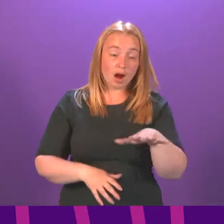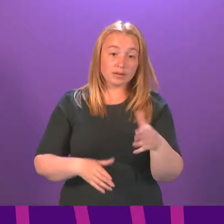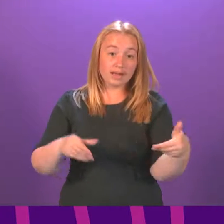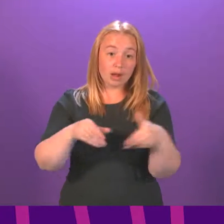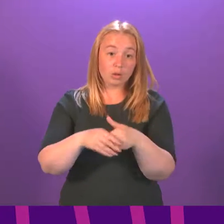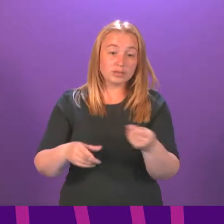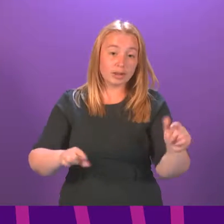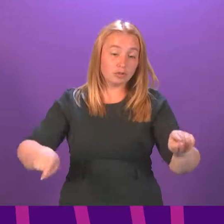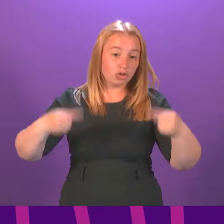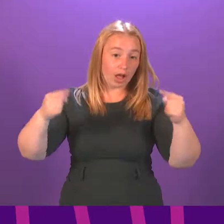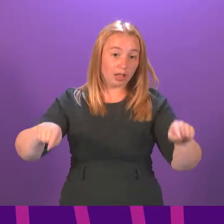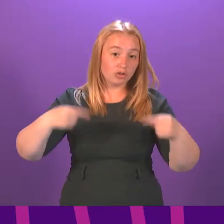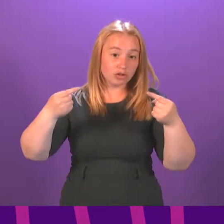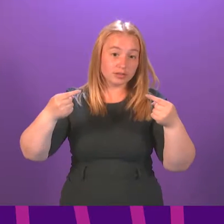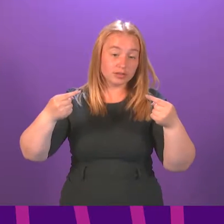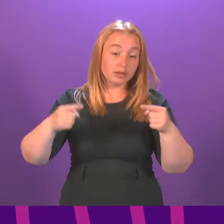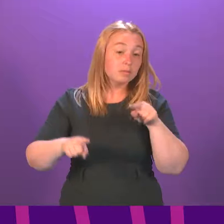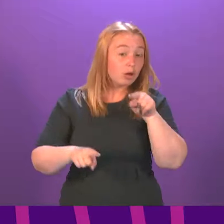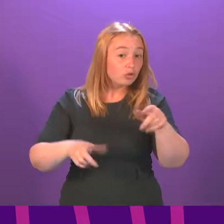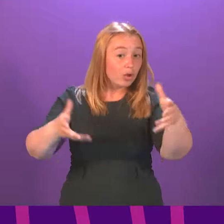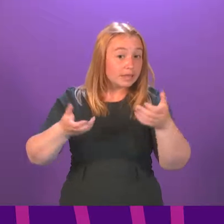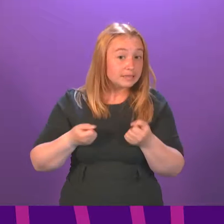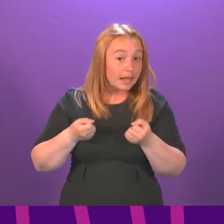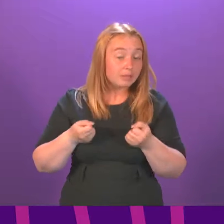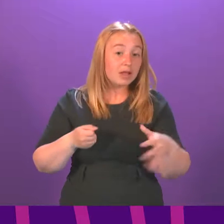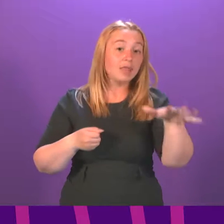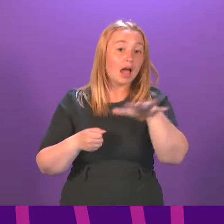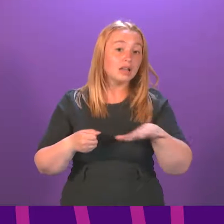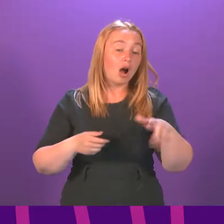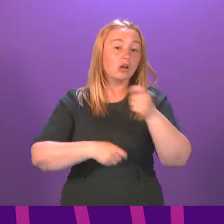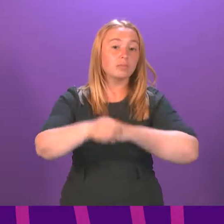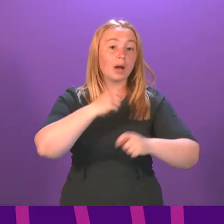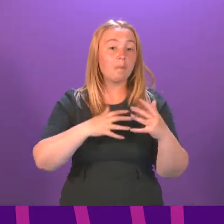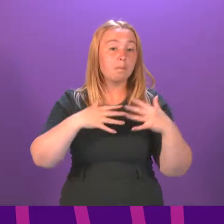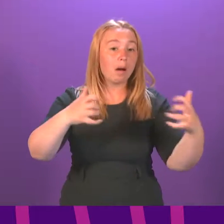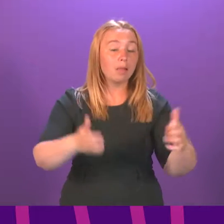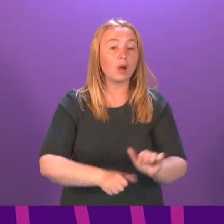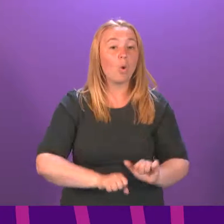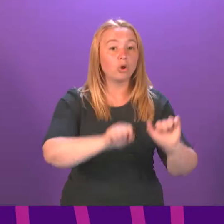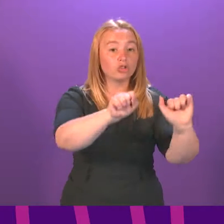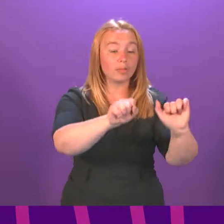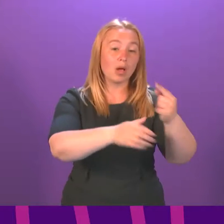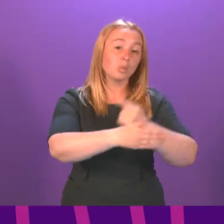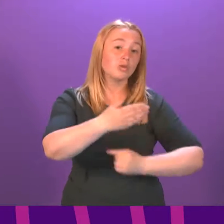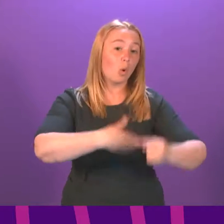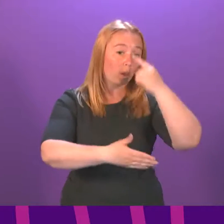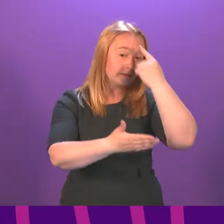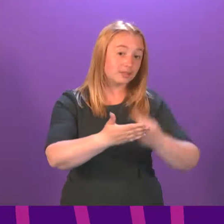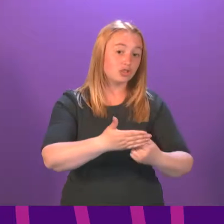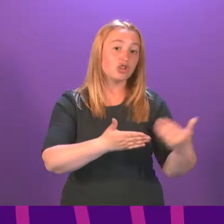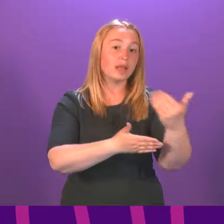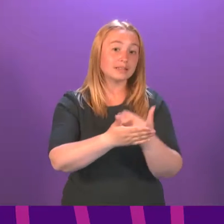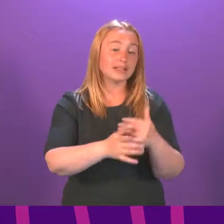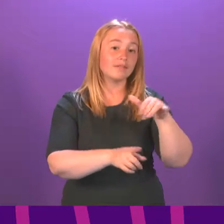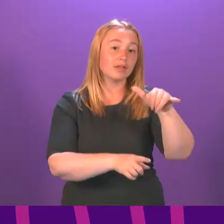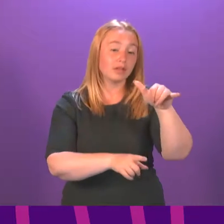challenges that remain. But does she accept that taking the yard into public ownership was the only decision that would have saved the yard,